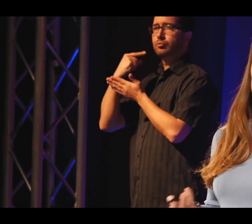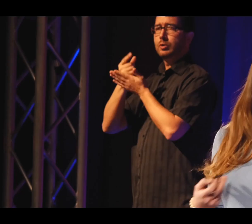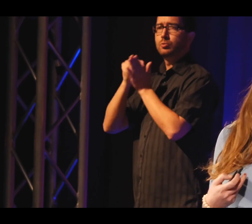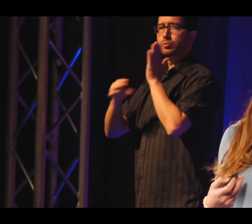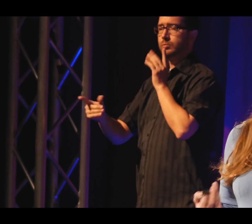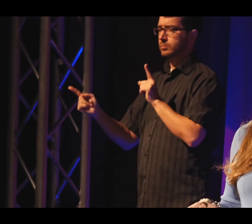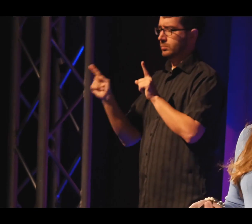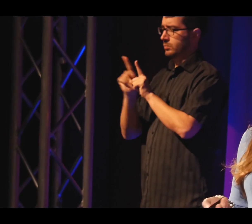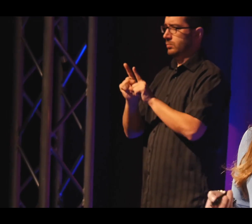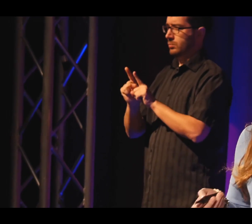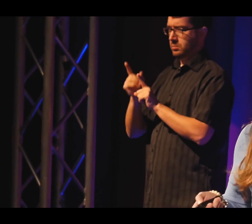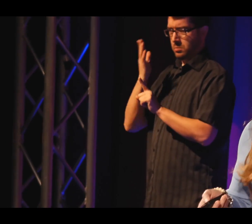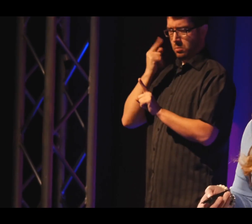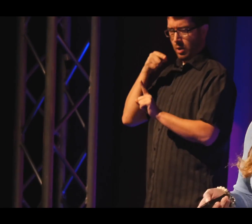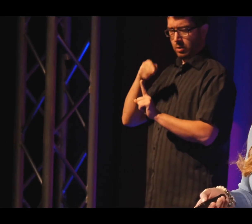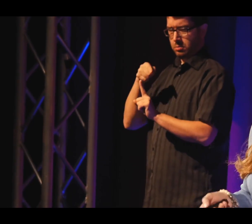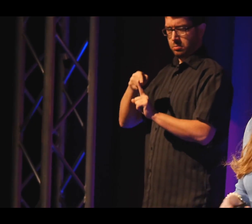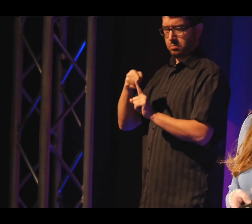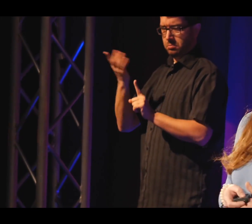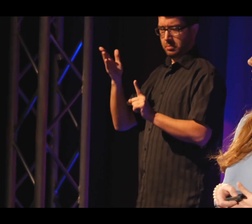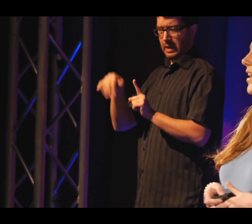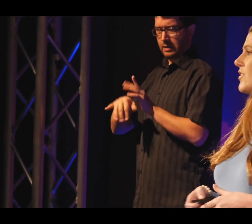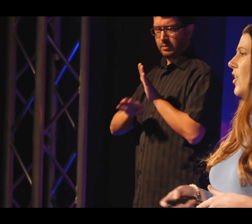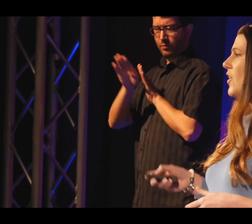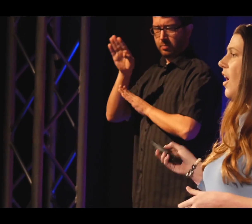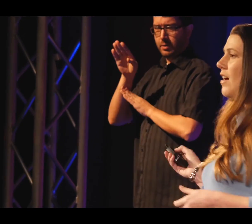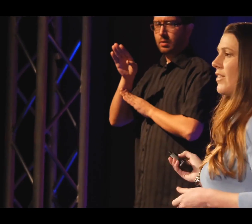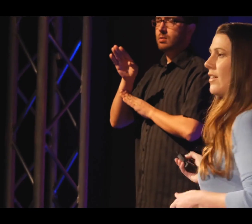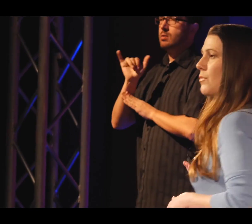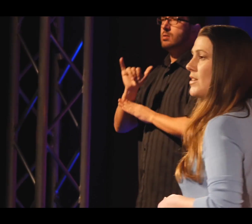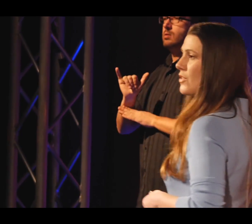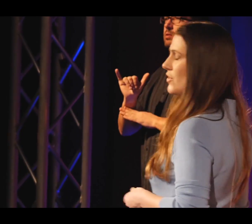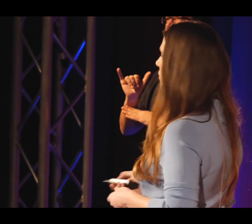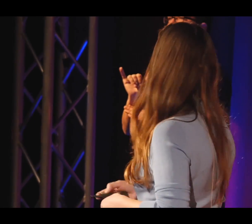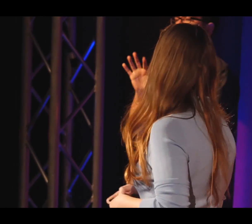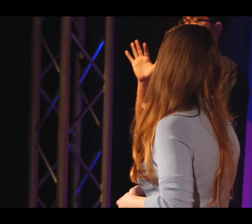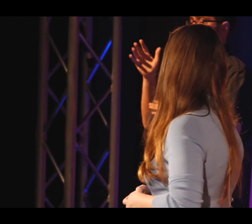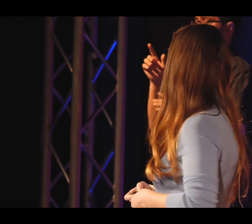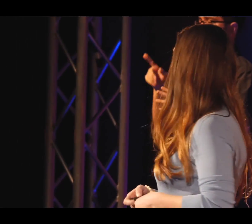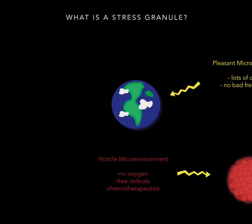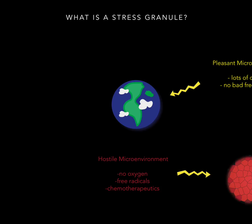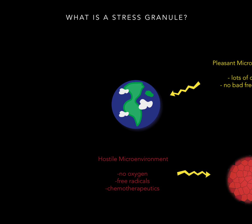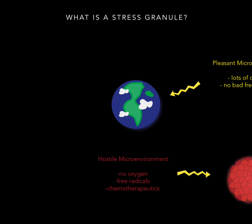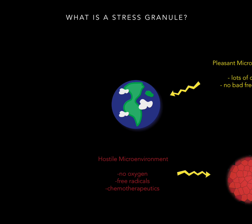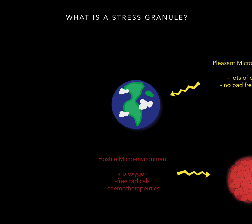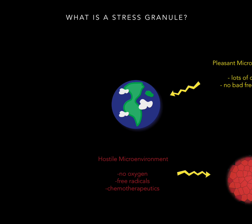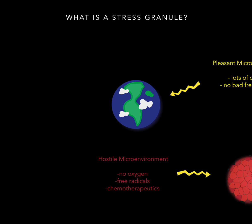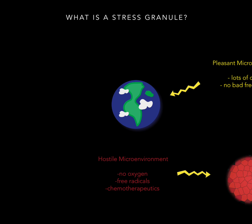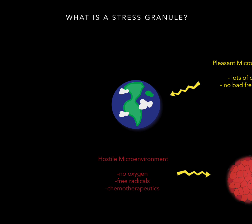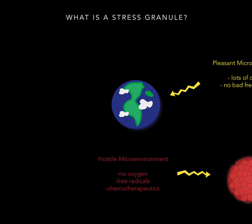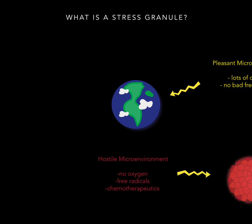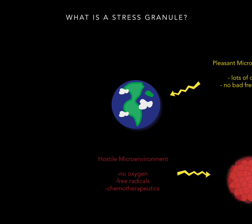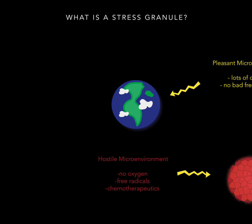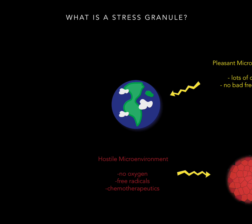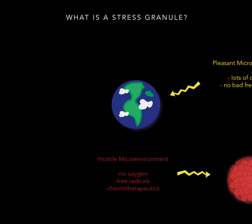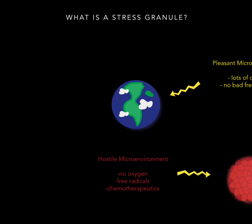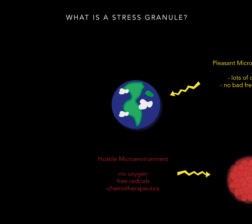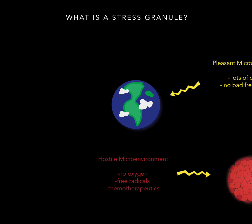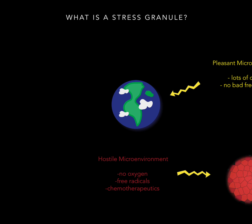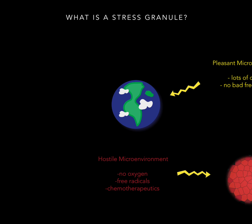RNA stress granules? That's a developmental thing I'm working on. And that started off a research collaboration that I still do today.